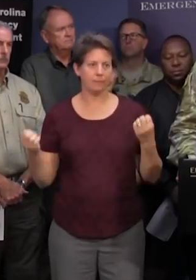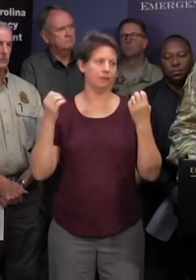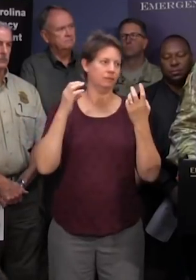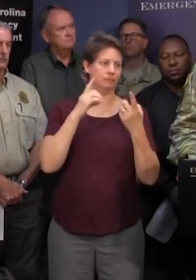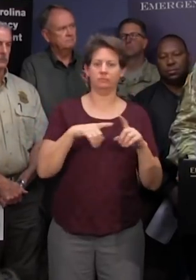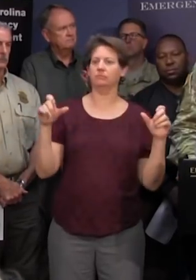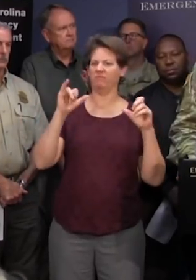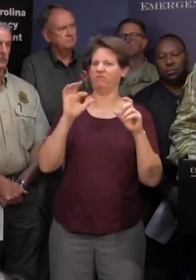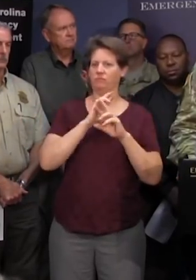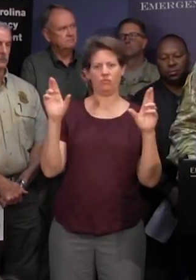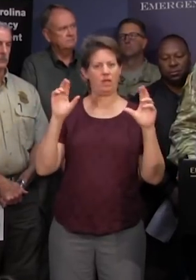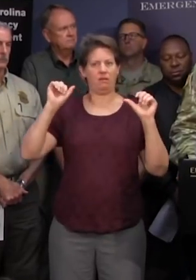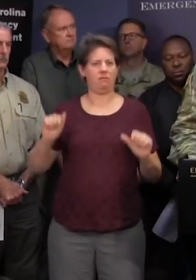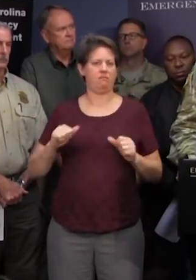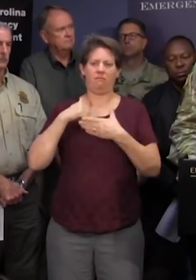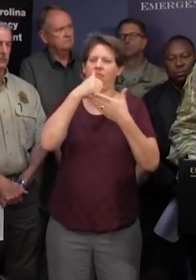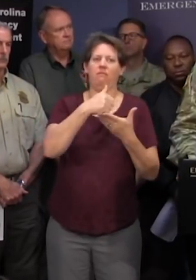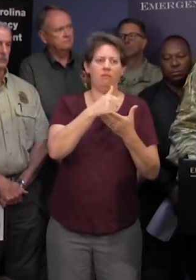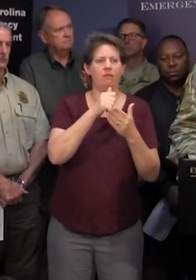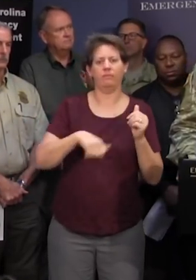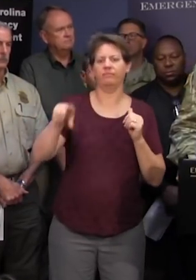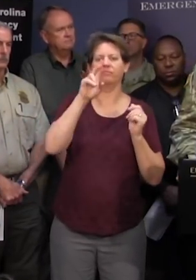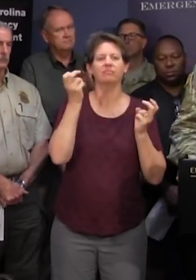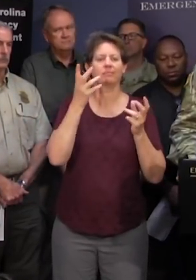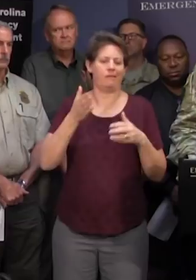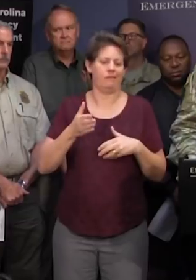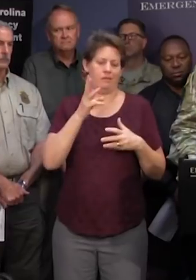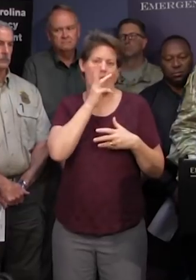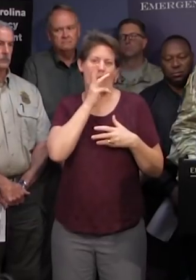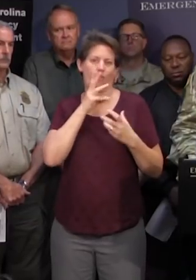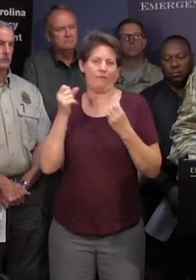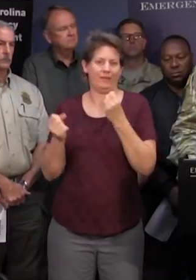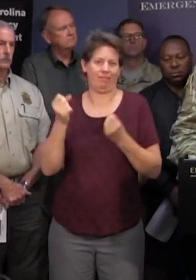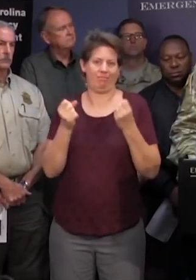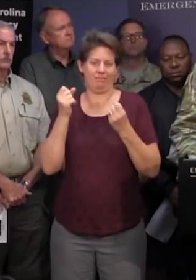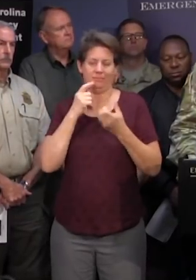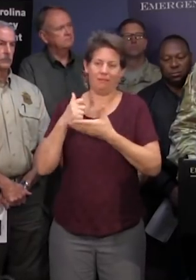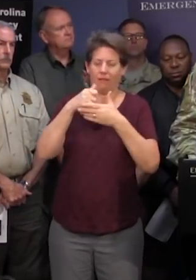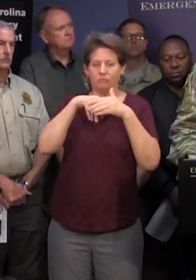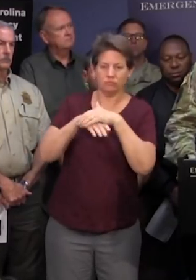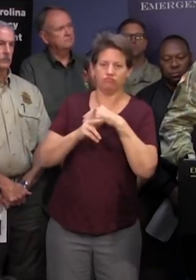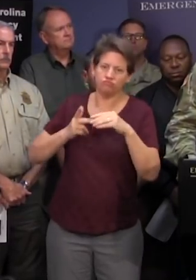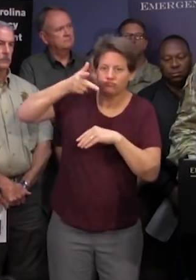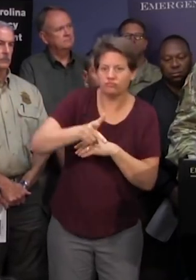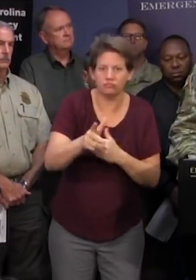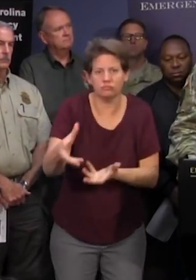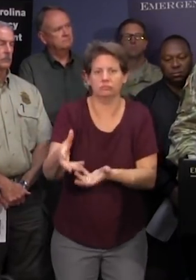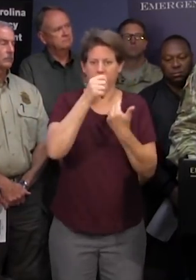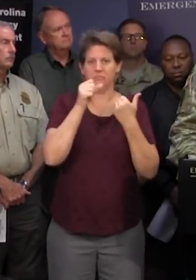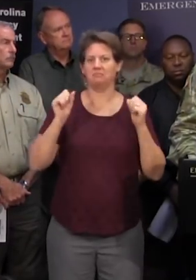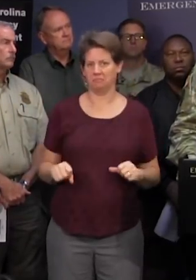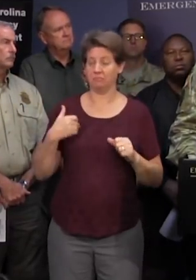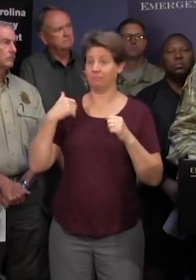capable of working in these areas what we commonly call high water vehicles that can be used for evacuation uh... we have been uh... we have